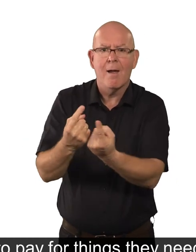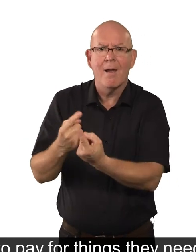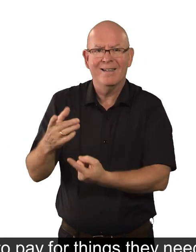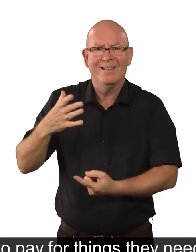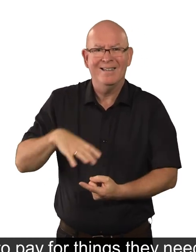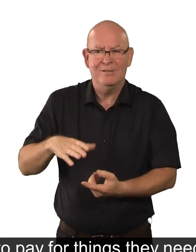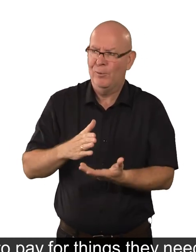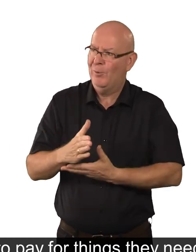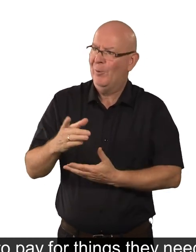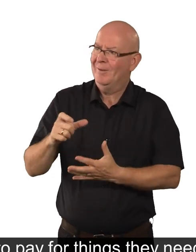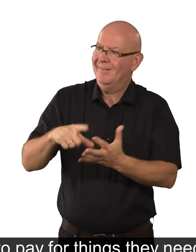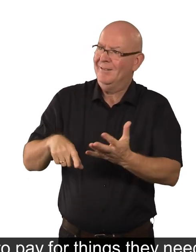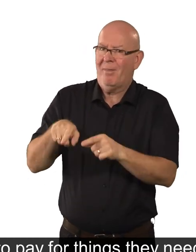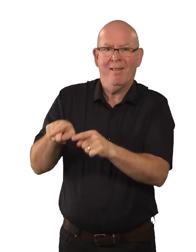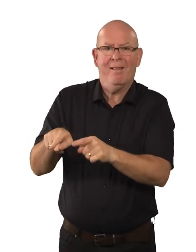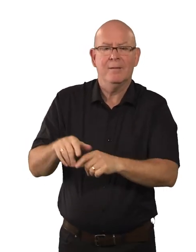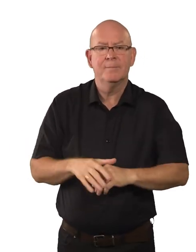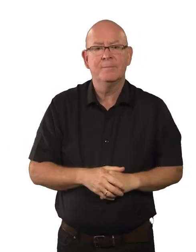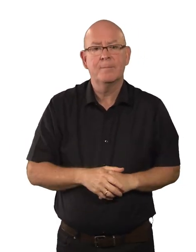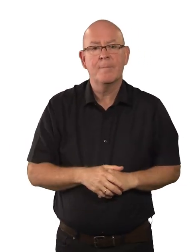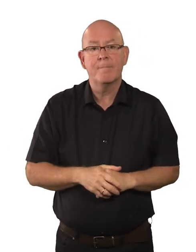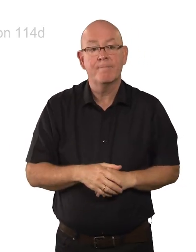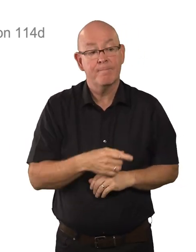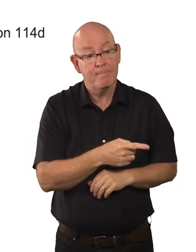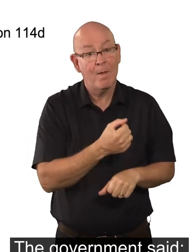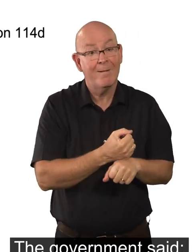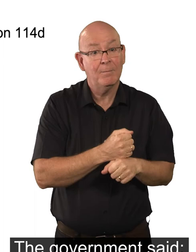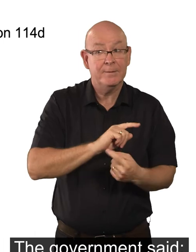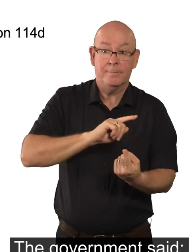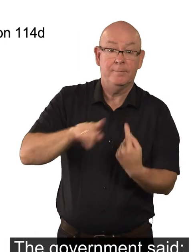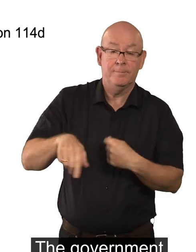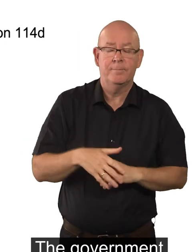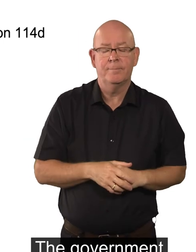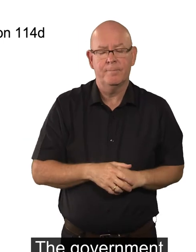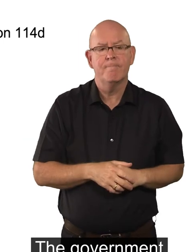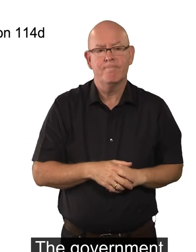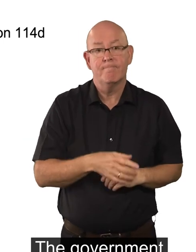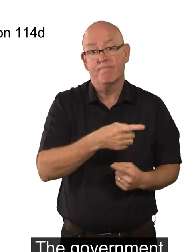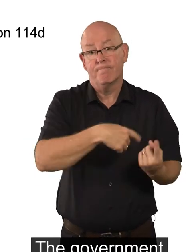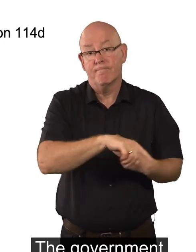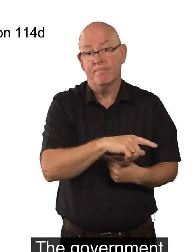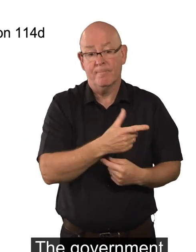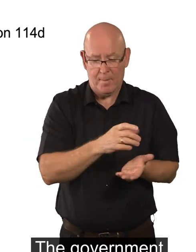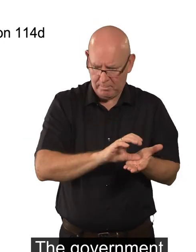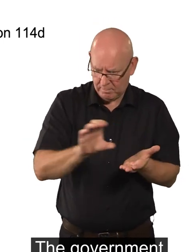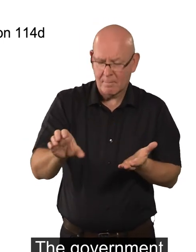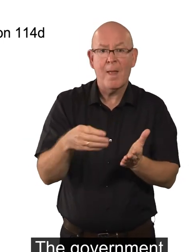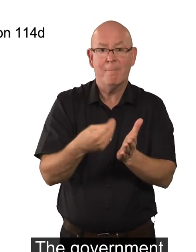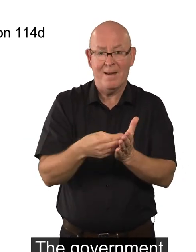need because of their disability. The Government said, The Government gives money to disabled